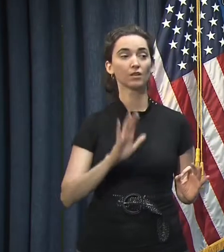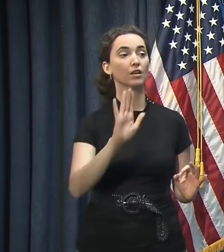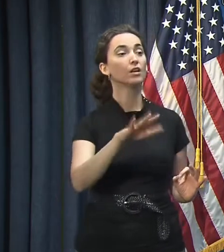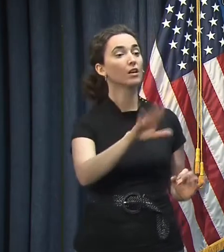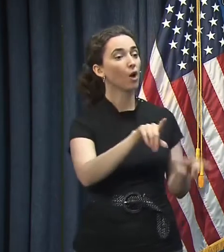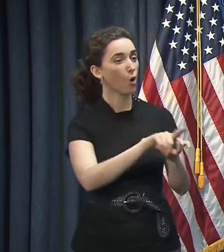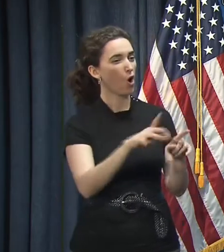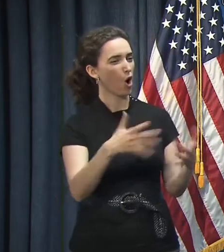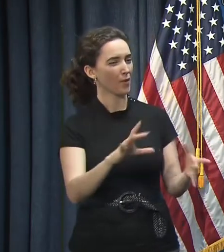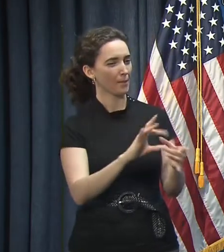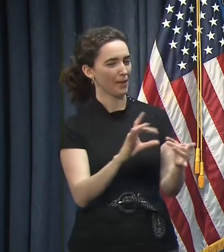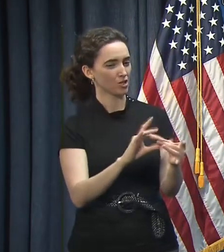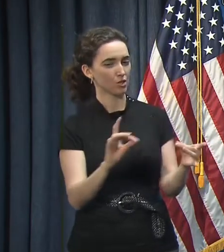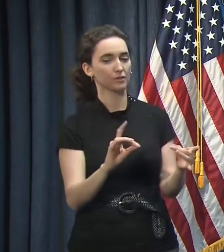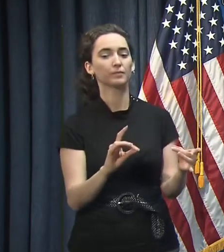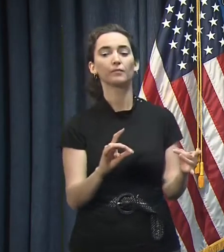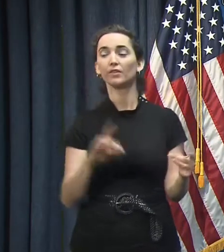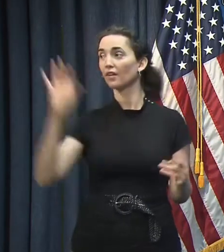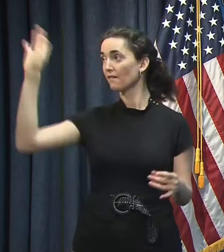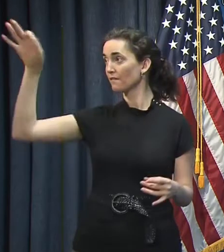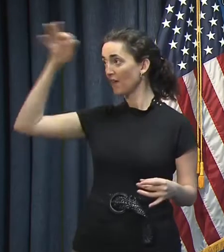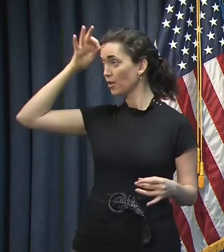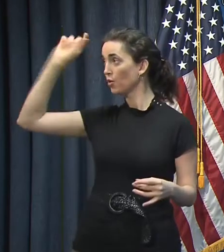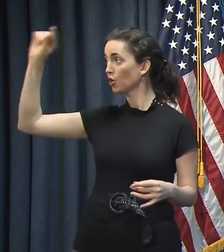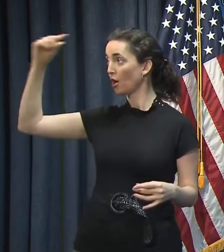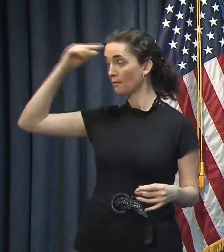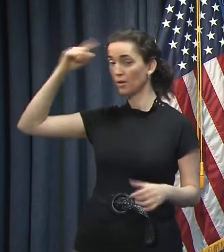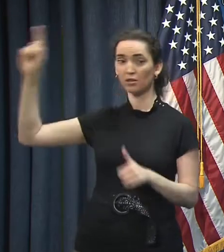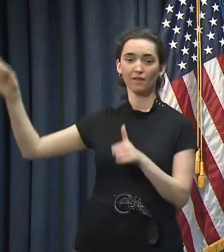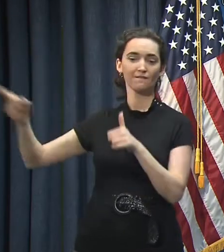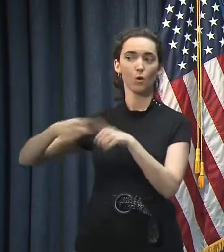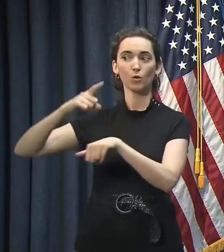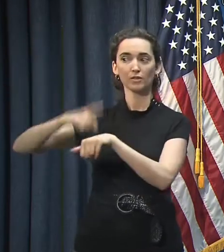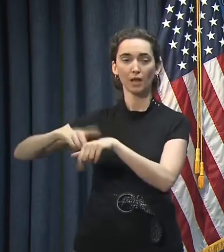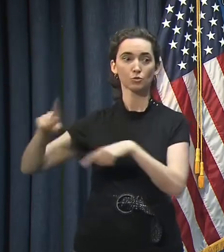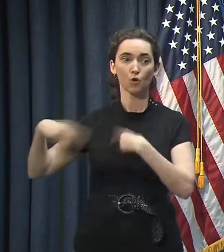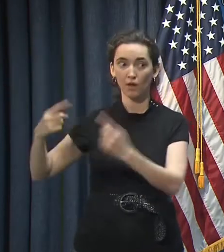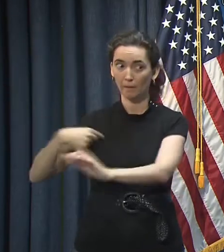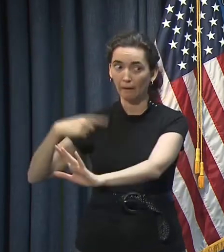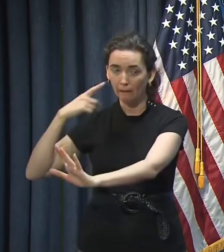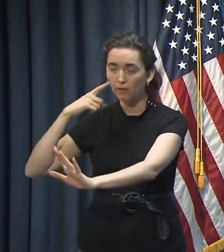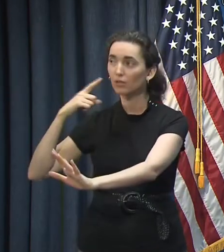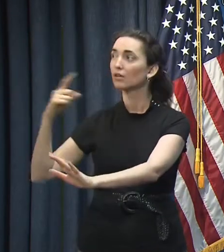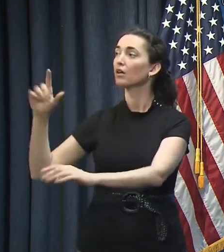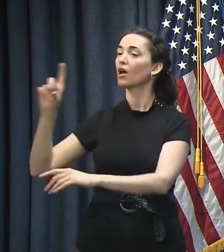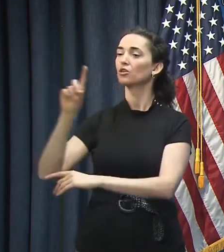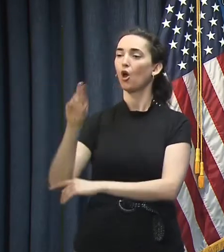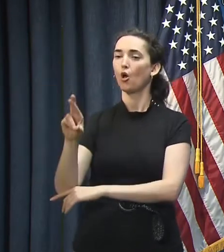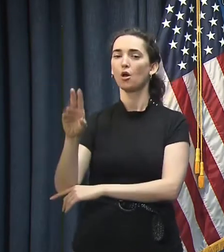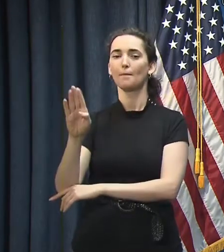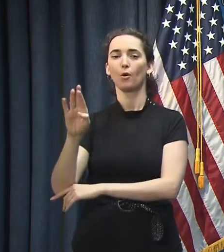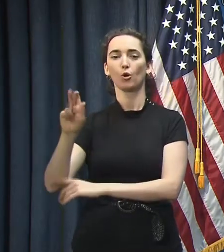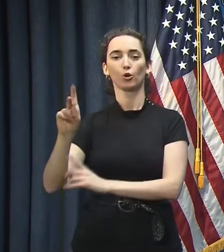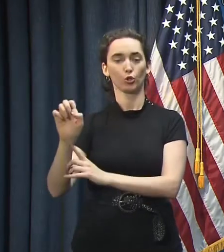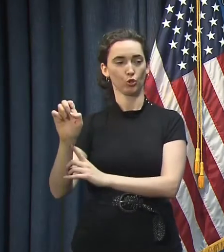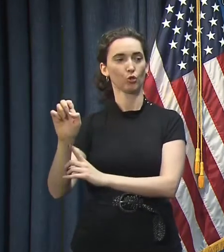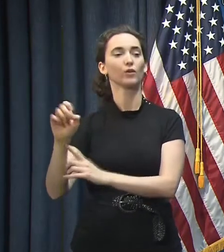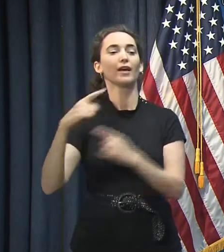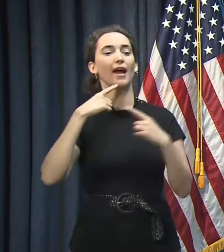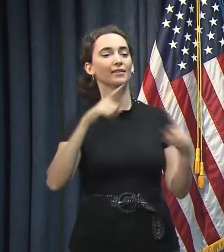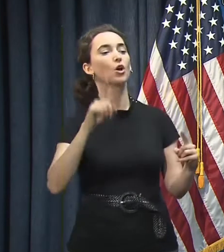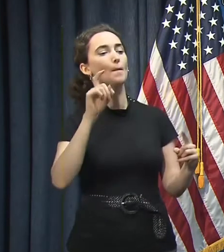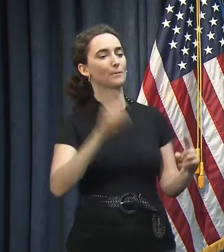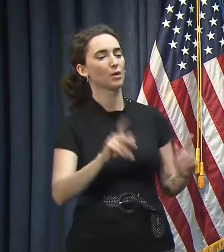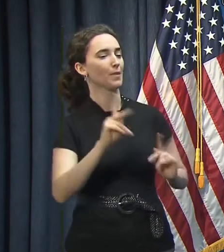time, the federal government, or at least the first time to my knowledge, Dr. Birx started talking about the need to test